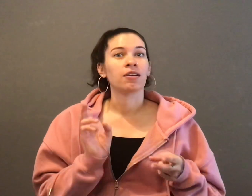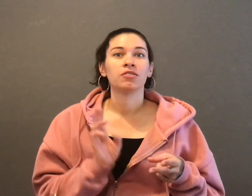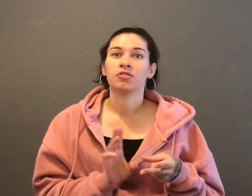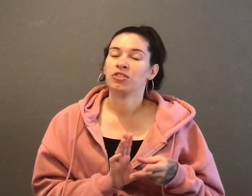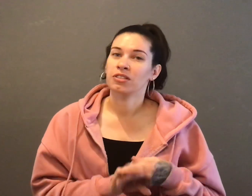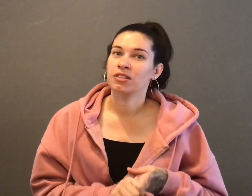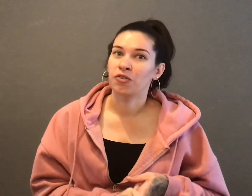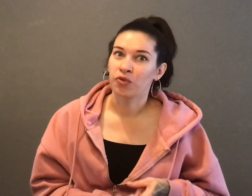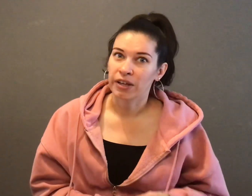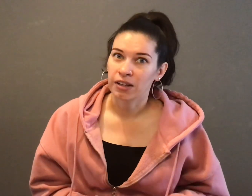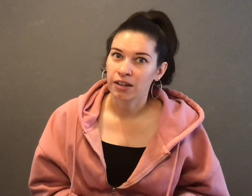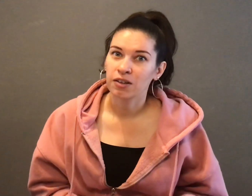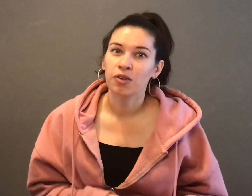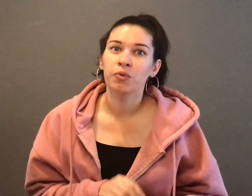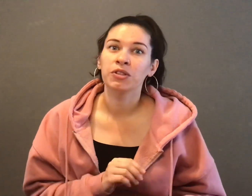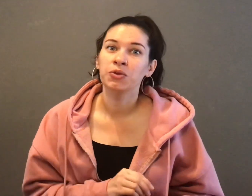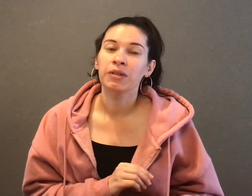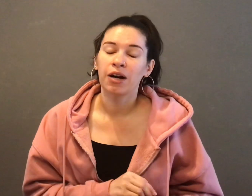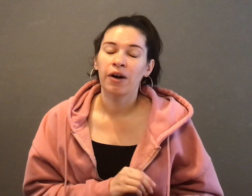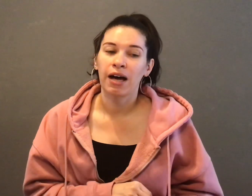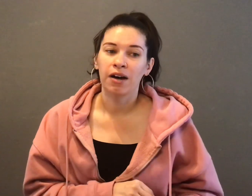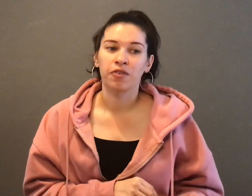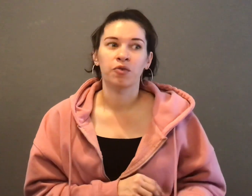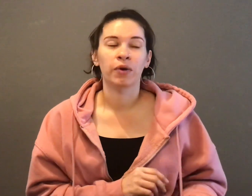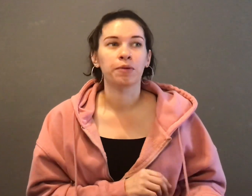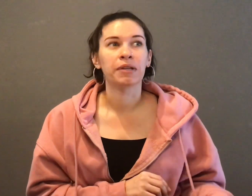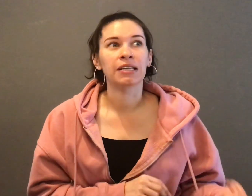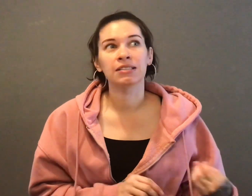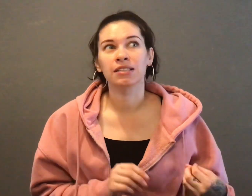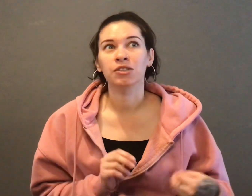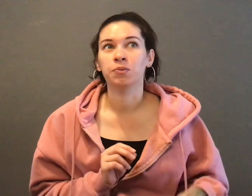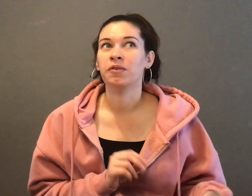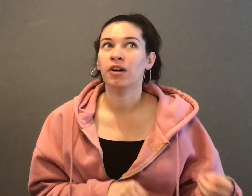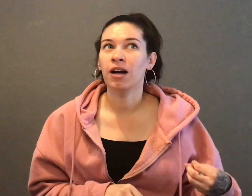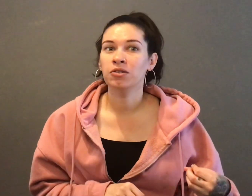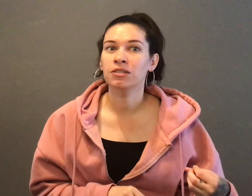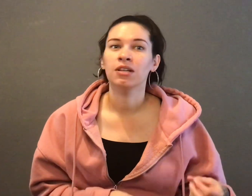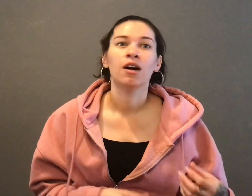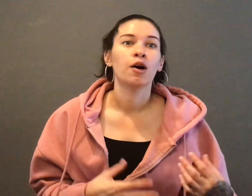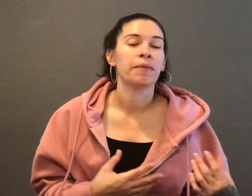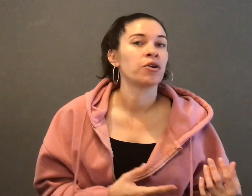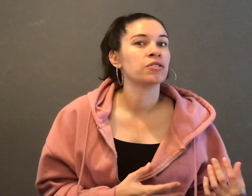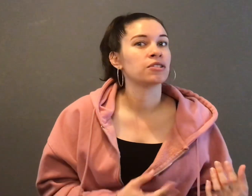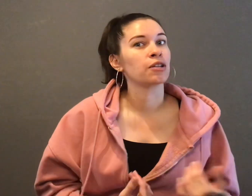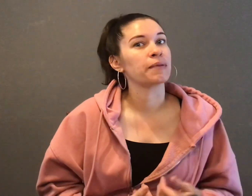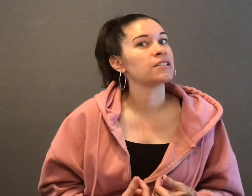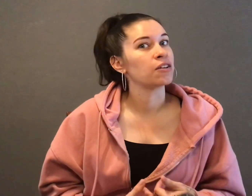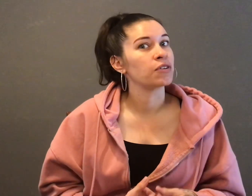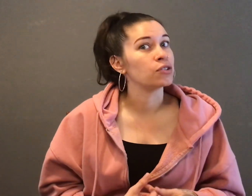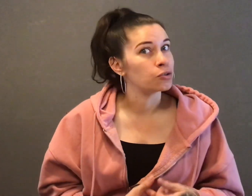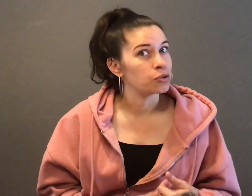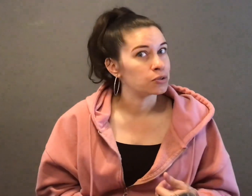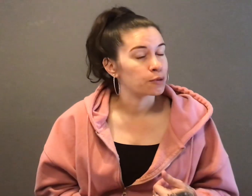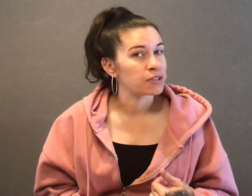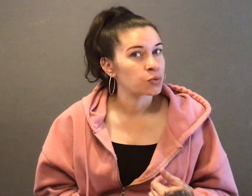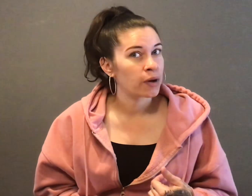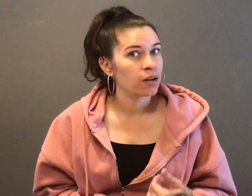also just to self-regulate. We do now have weighted blankets in each room of our house. My older son and myself do use them as well